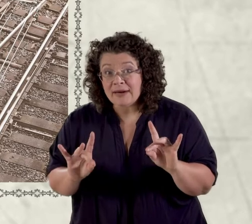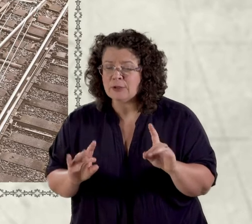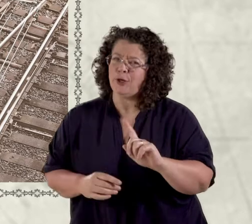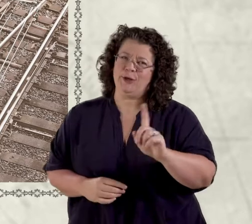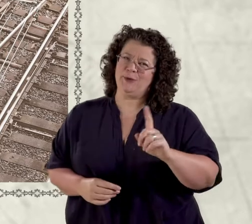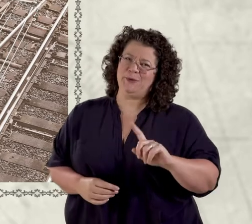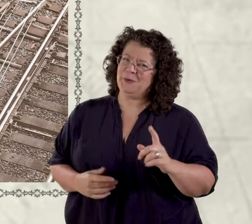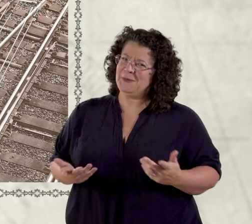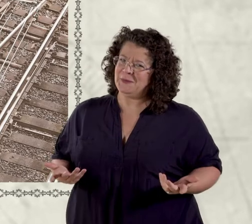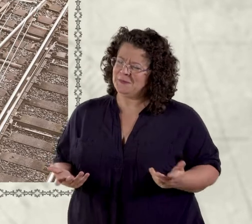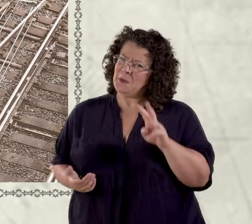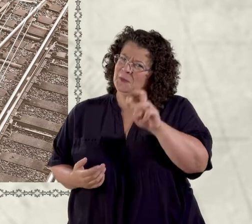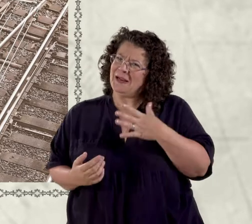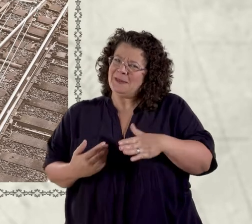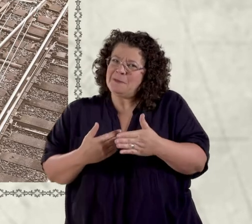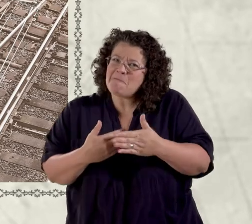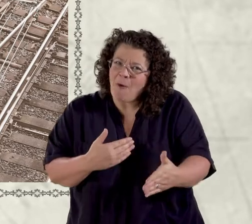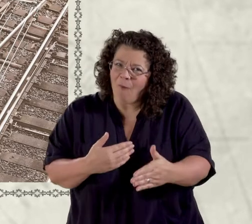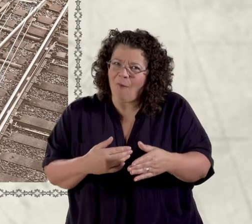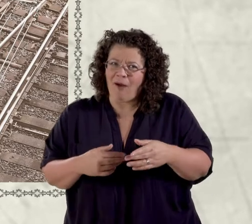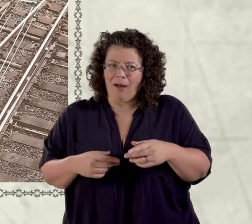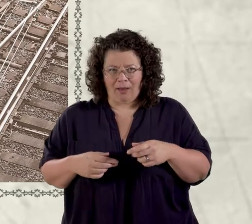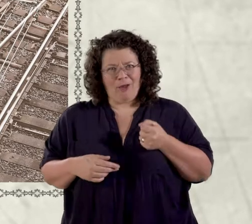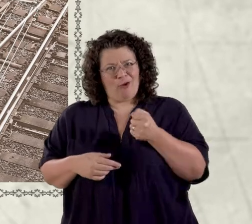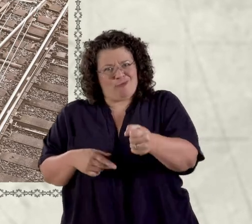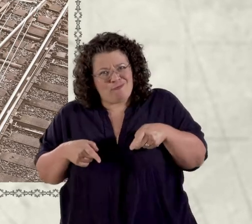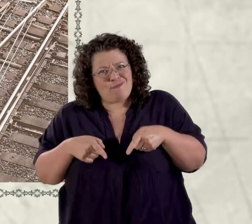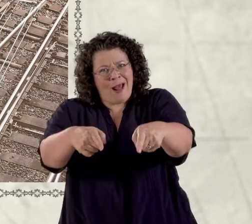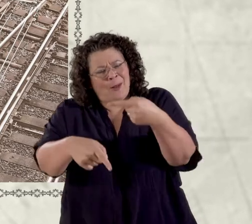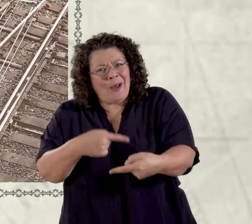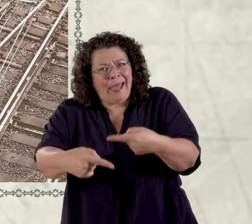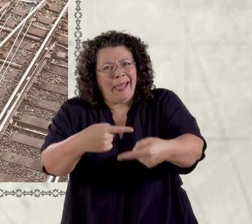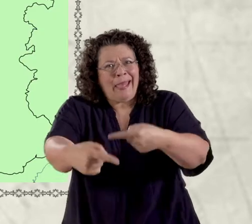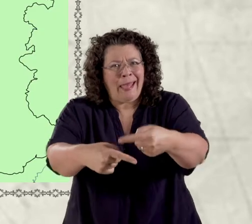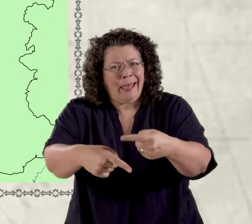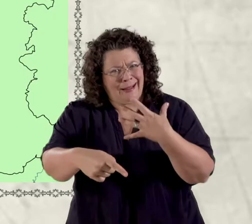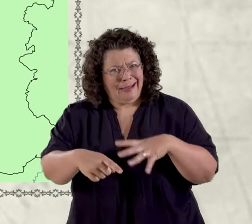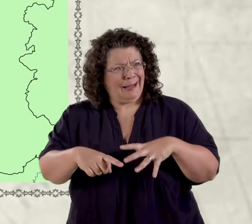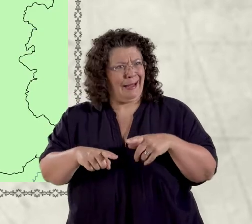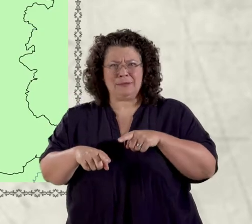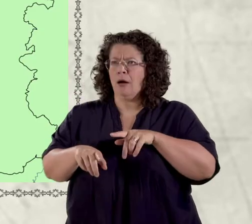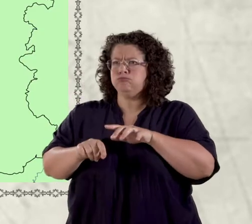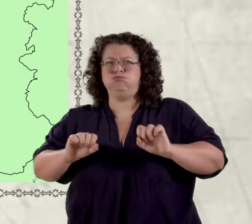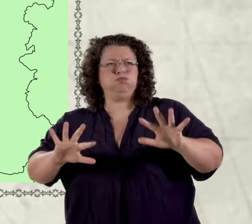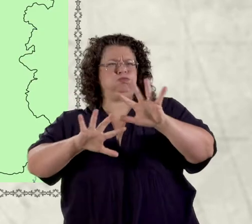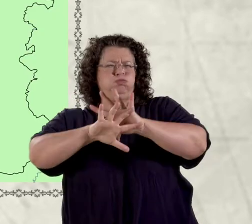but that wasn't the end of it oh no wales needed more railways a network